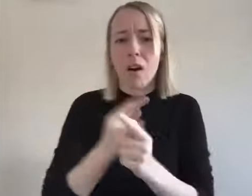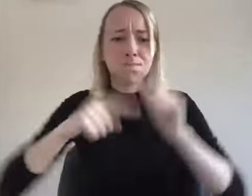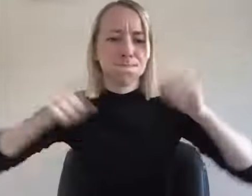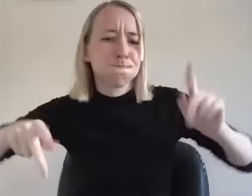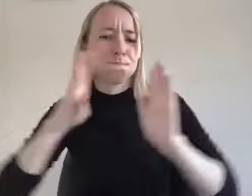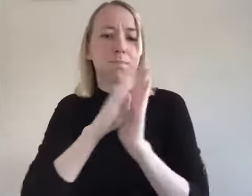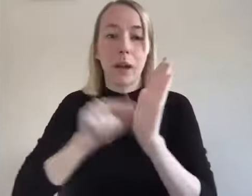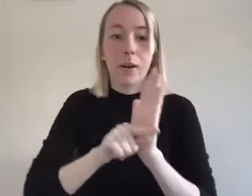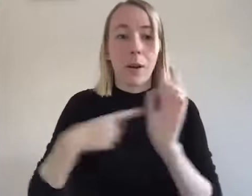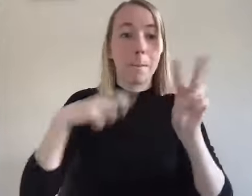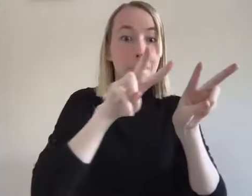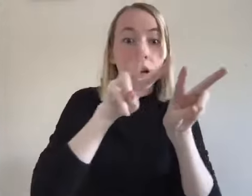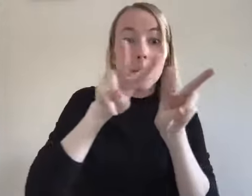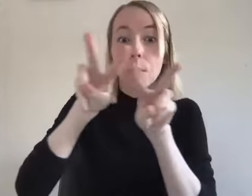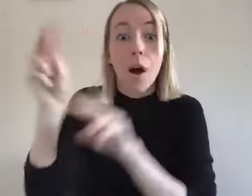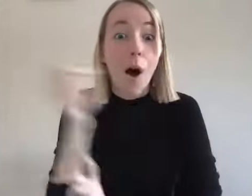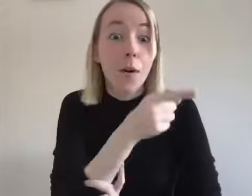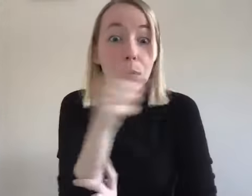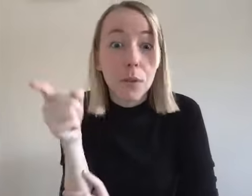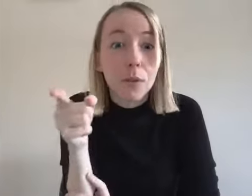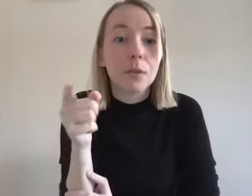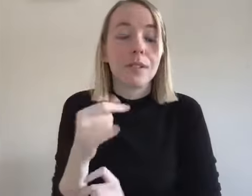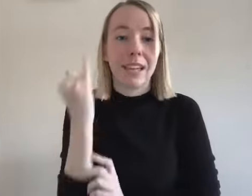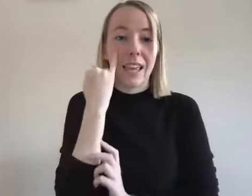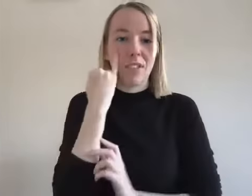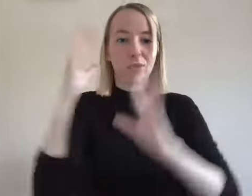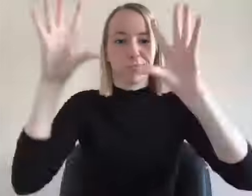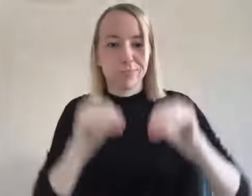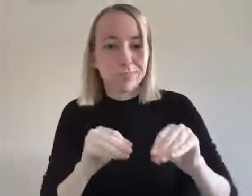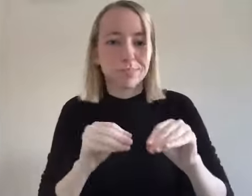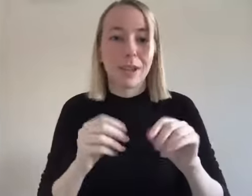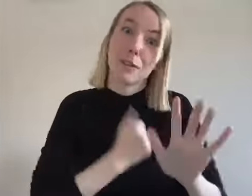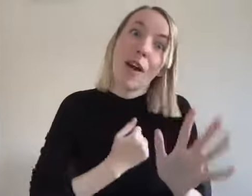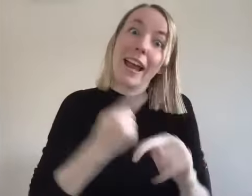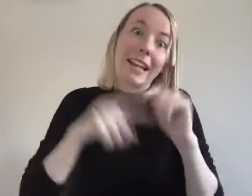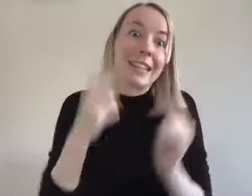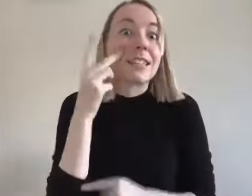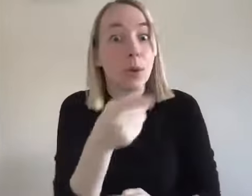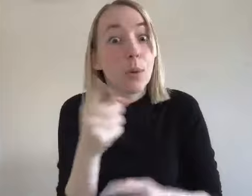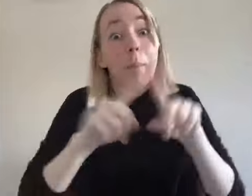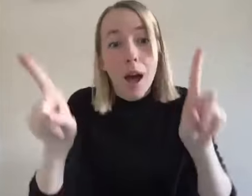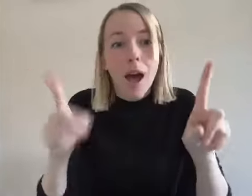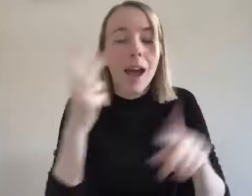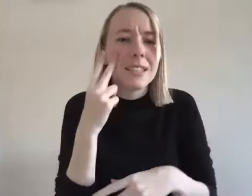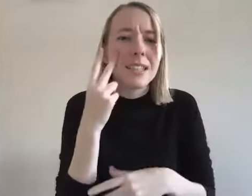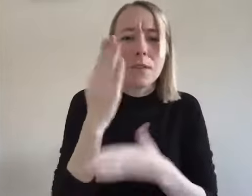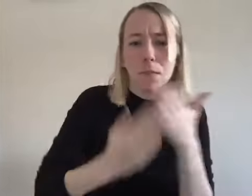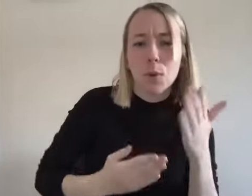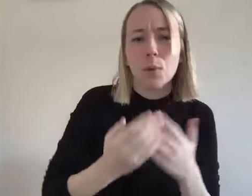i'm looking through here tonight and i'm just gonna tell you i'm looking at all of you okay so you know if you're blank i'm sorry i don't get to see your lovely face but you know i see